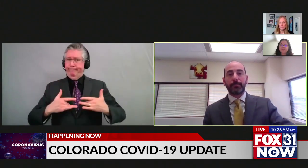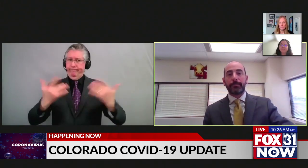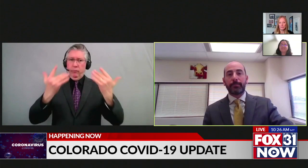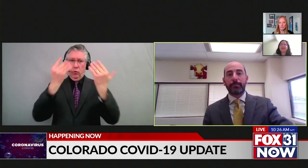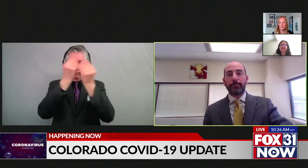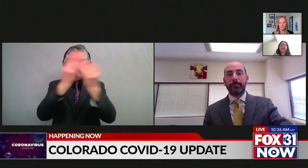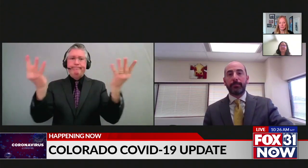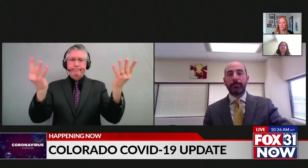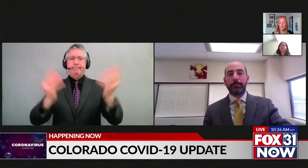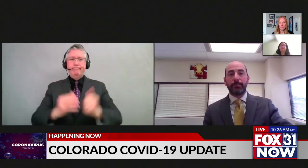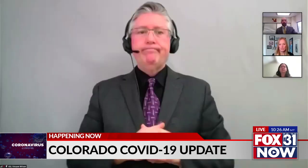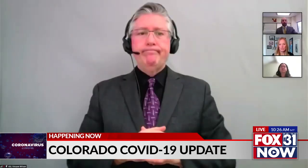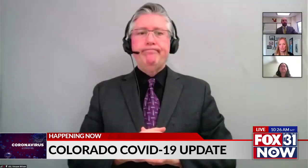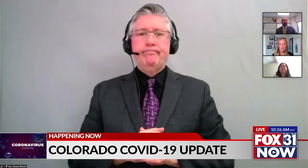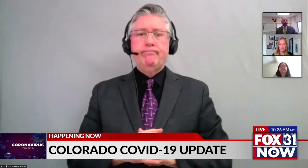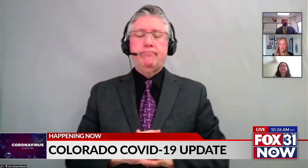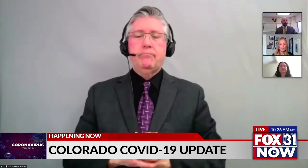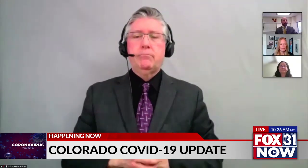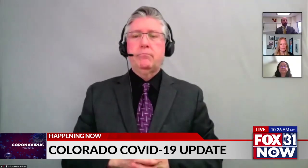Okay, let's go back to Meg.